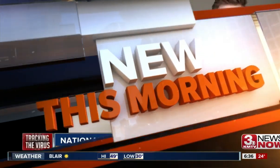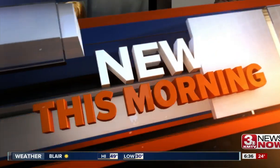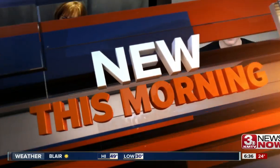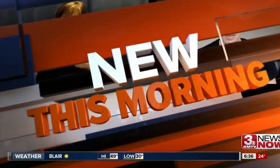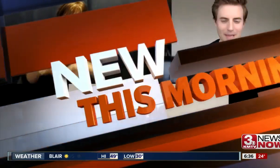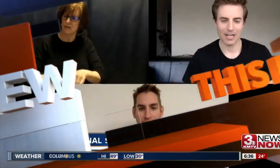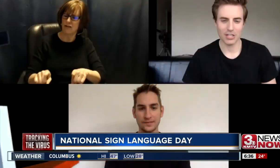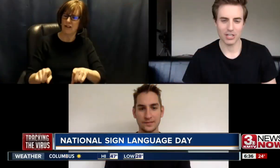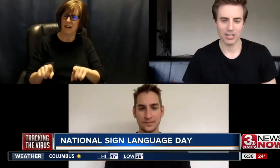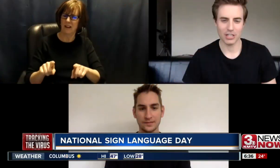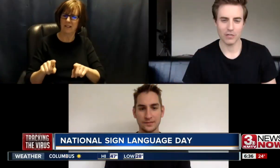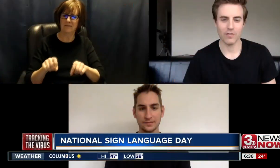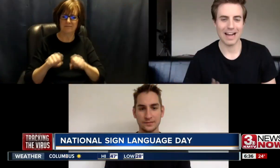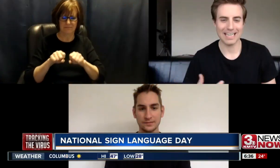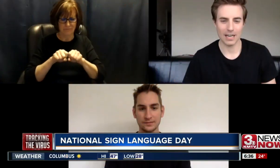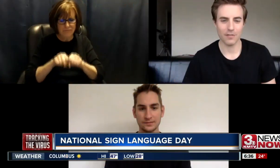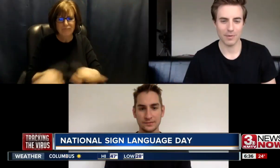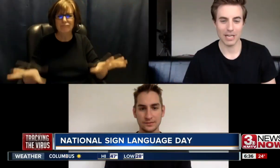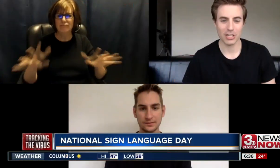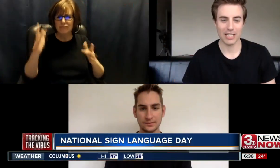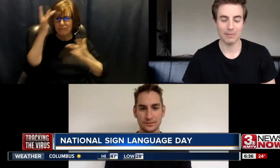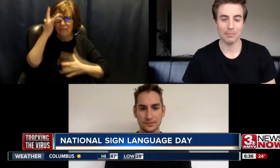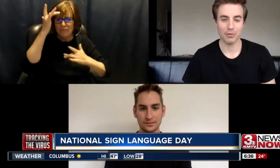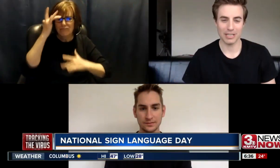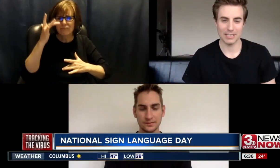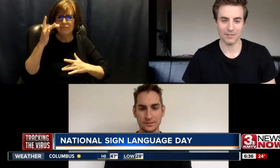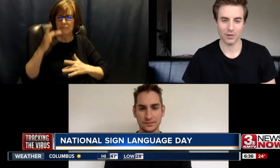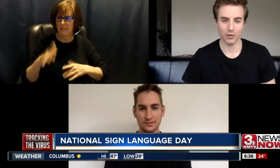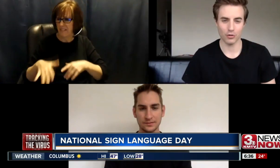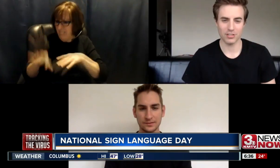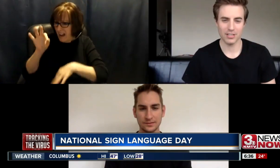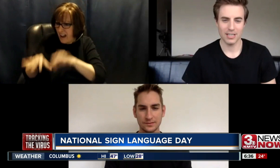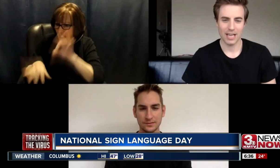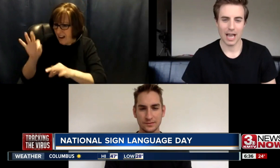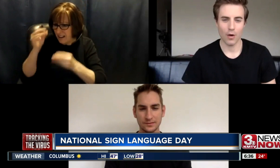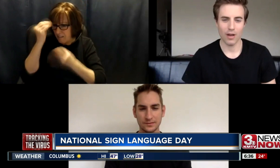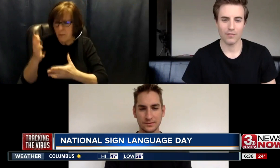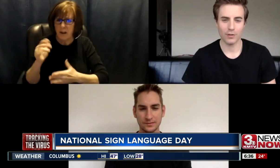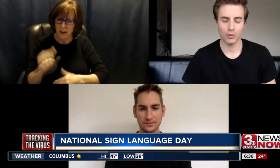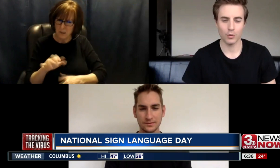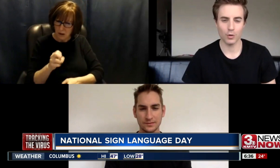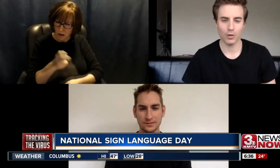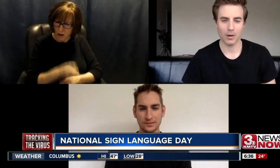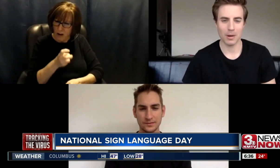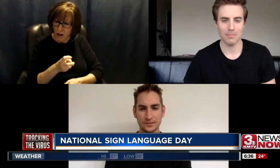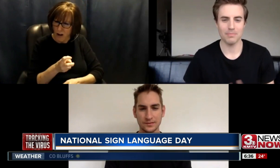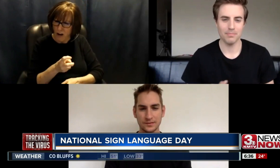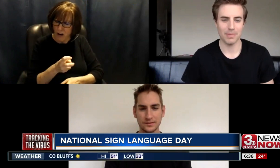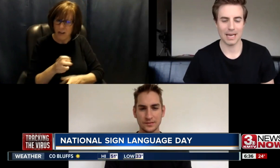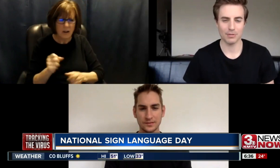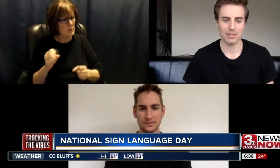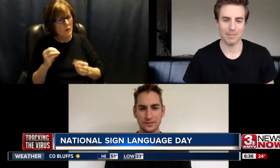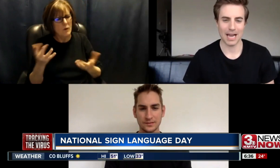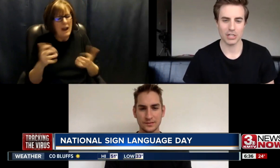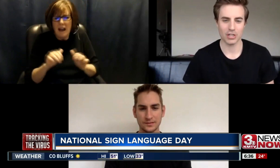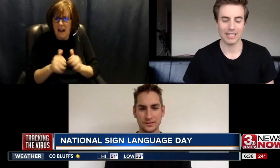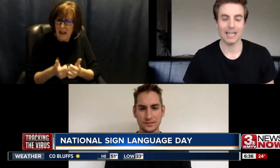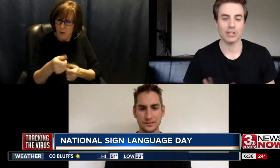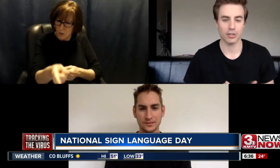I imagine, you know, finding information can be pretty difficult. How have you been able to manage on getting